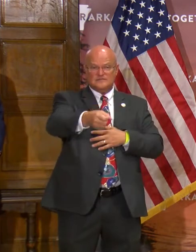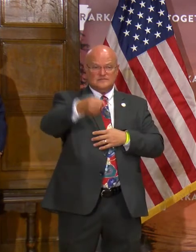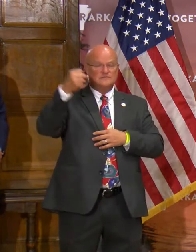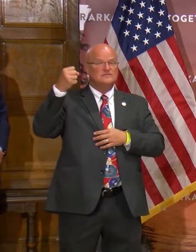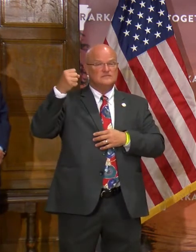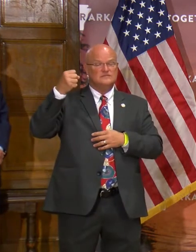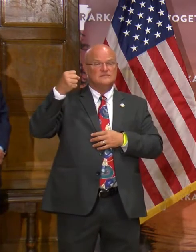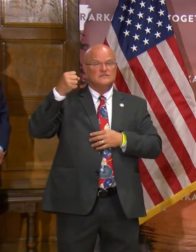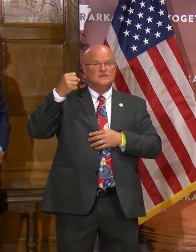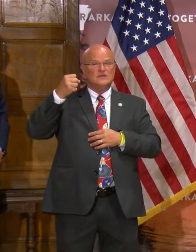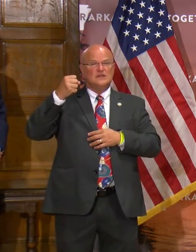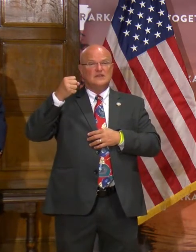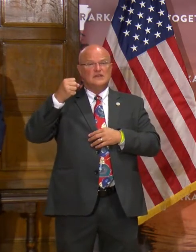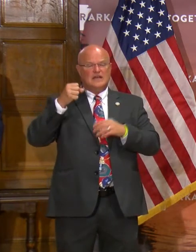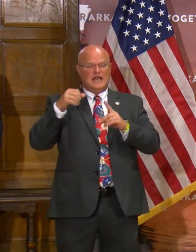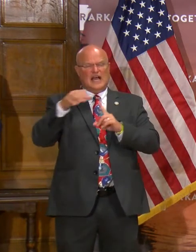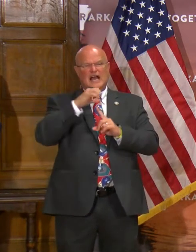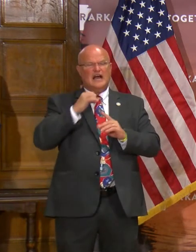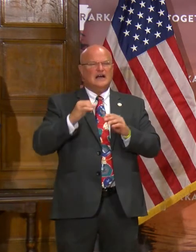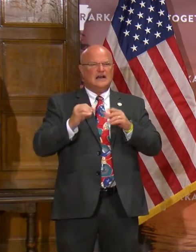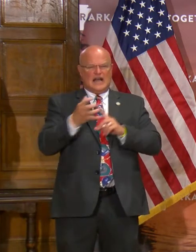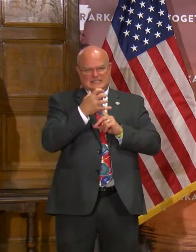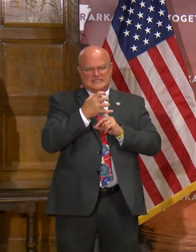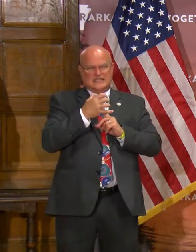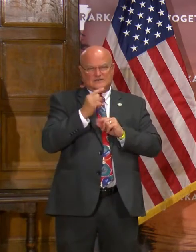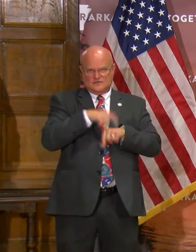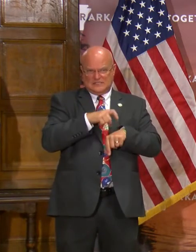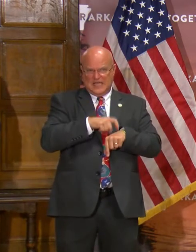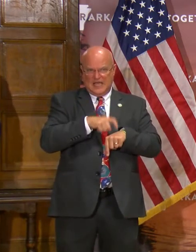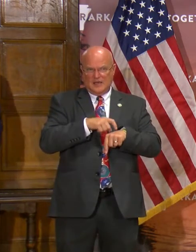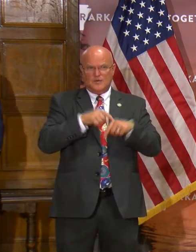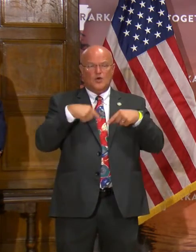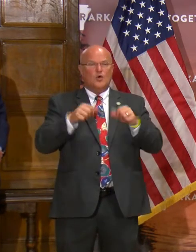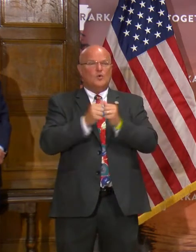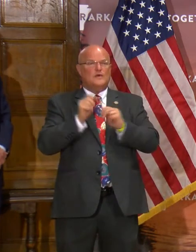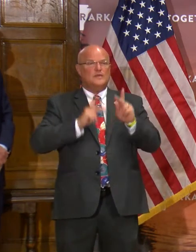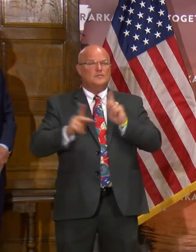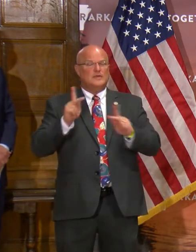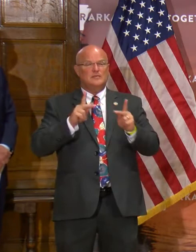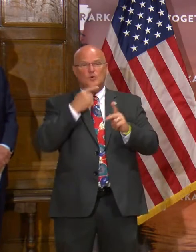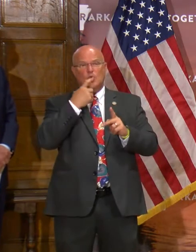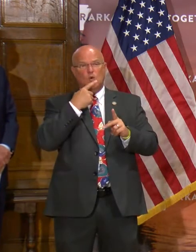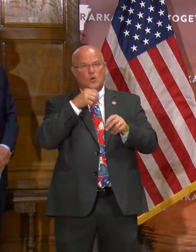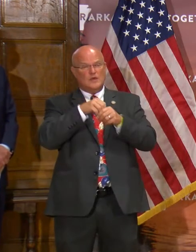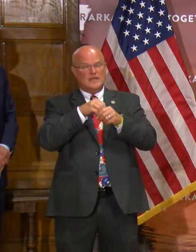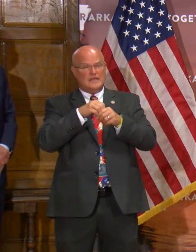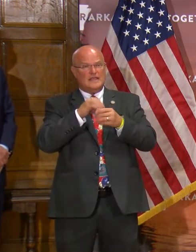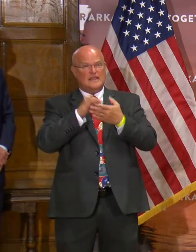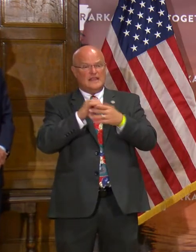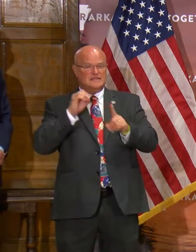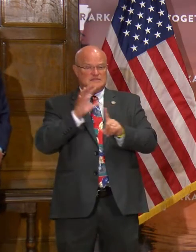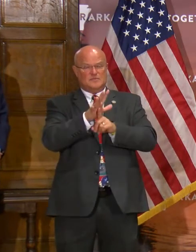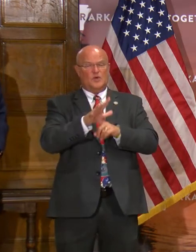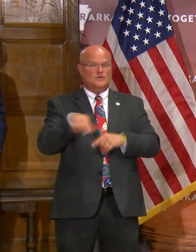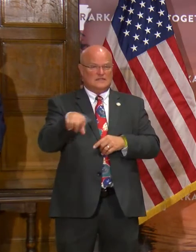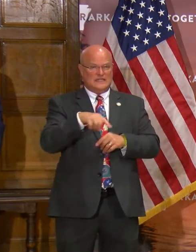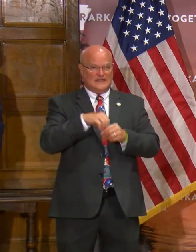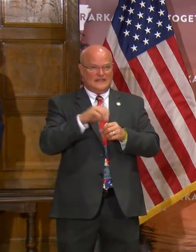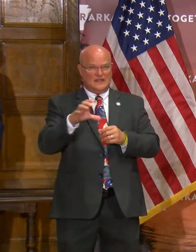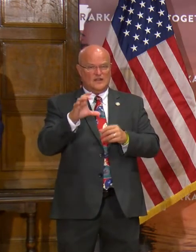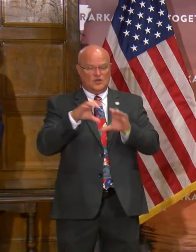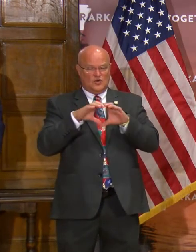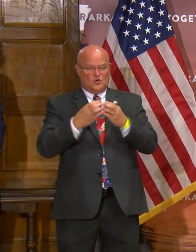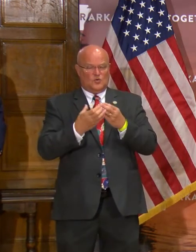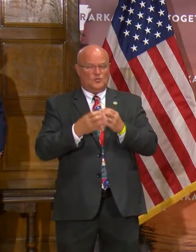held in isolation for an additional period of time, along with those inmates who were exposed to them in their